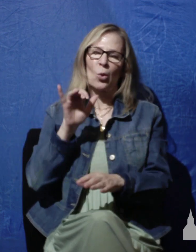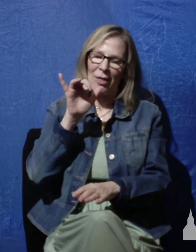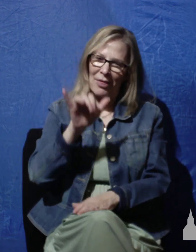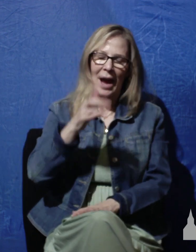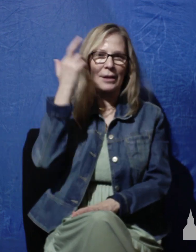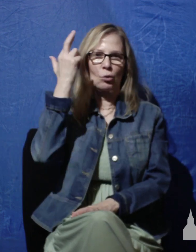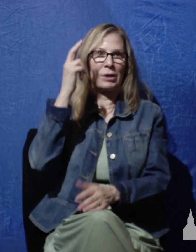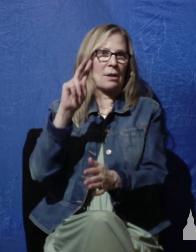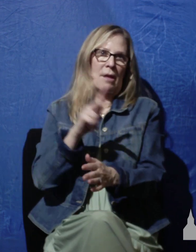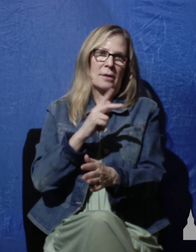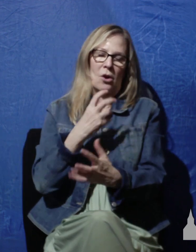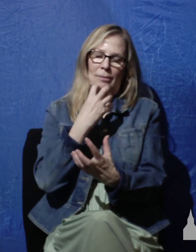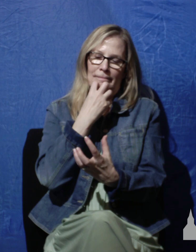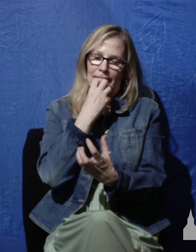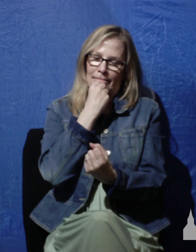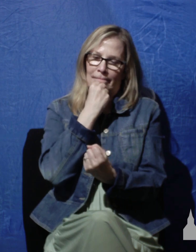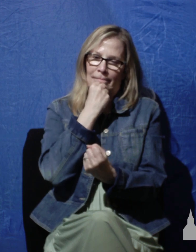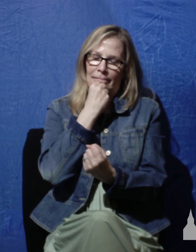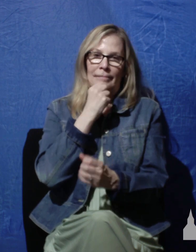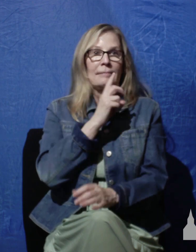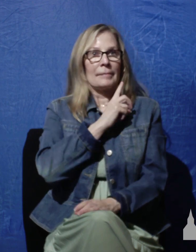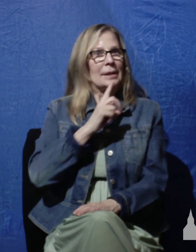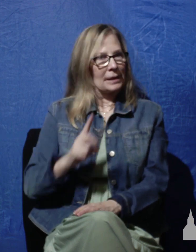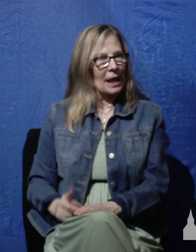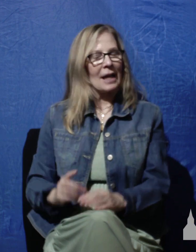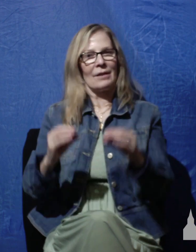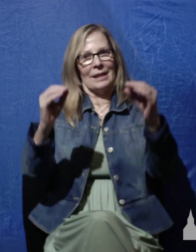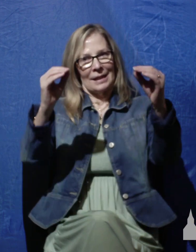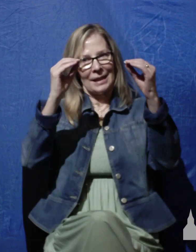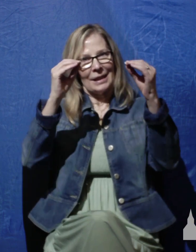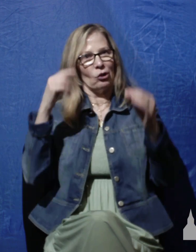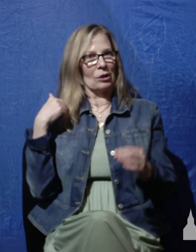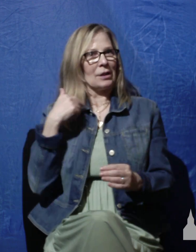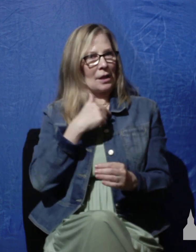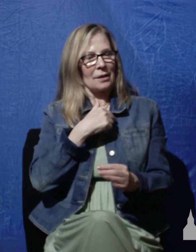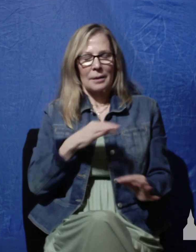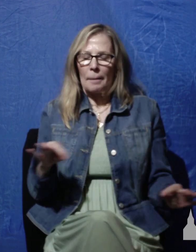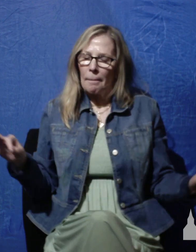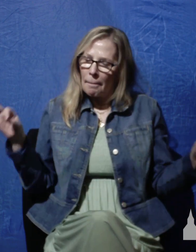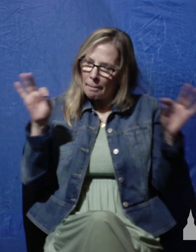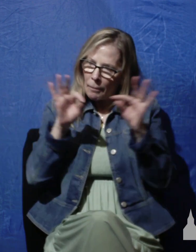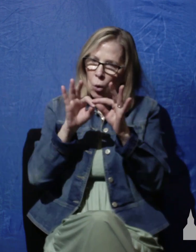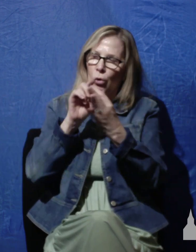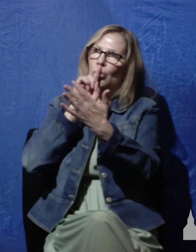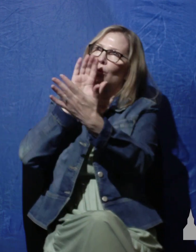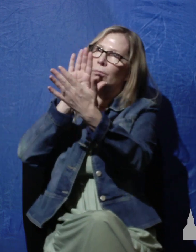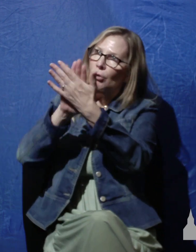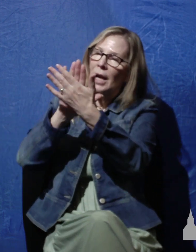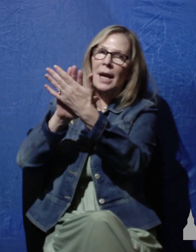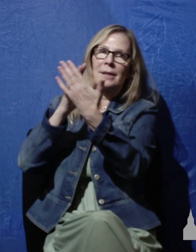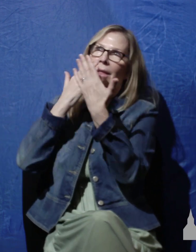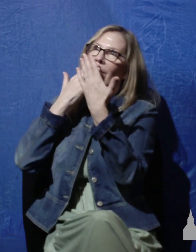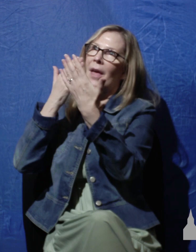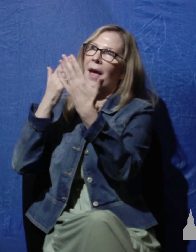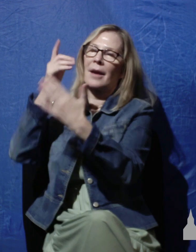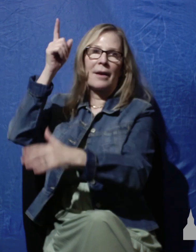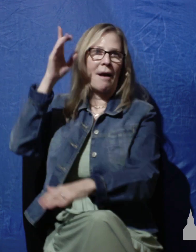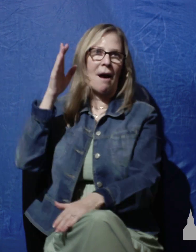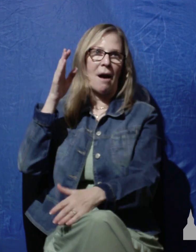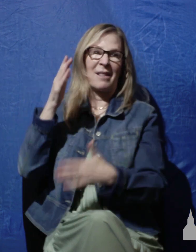not only does David instruct us on the importance of praising and thanking God even when we don't feel like